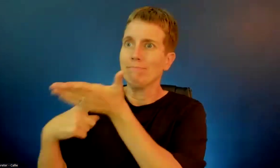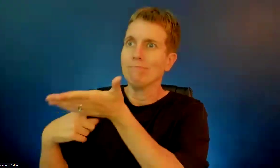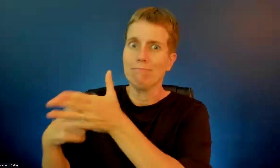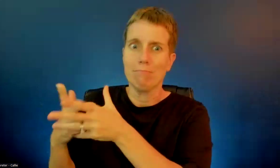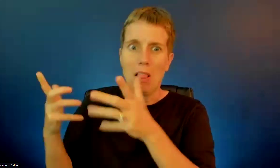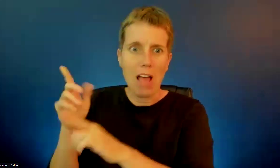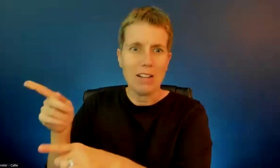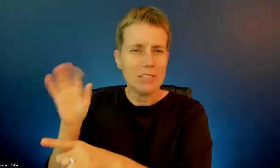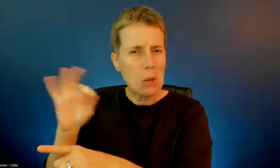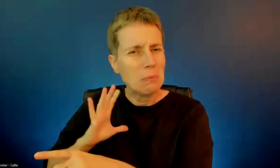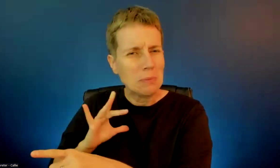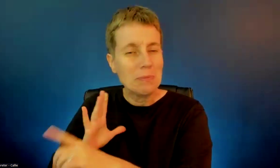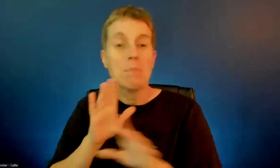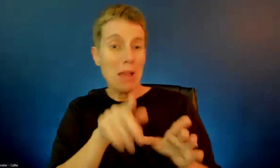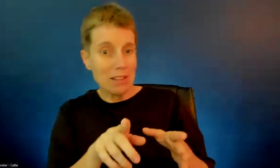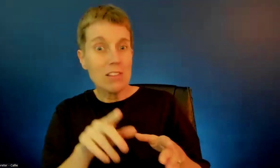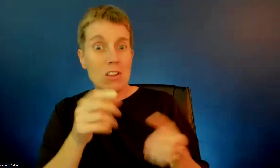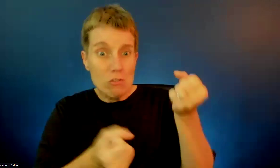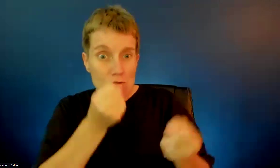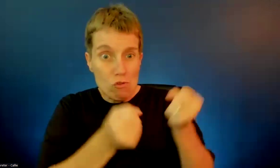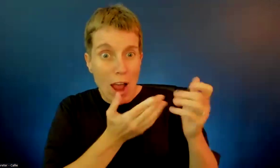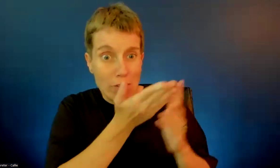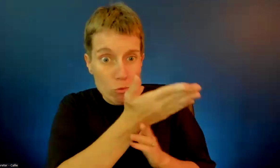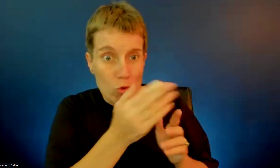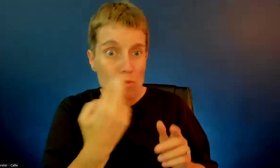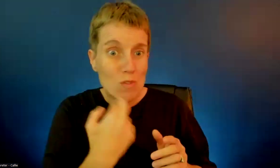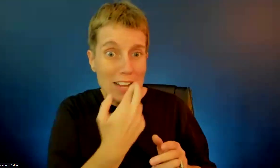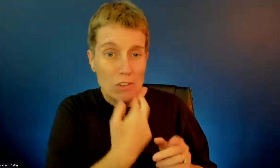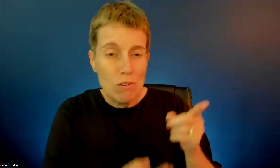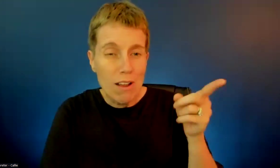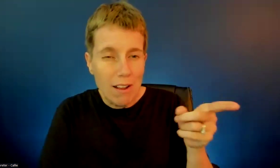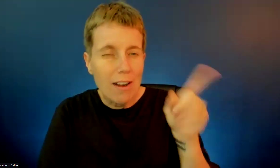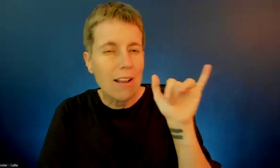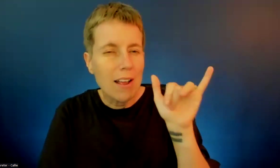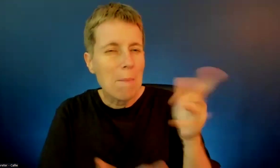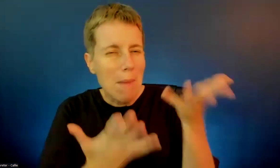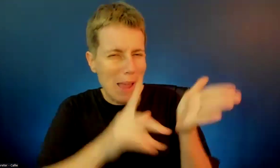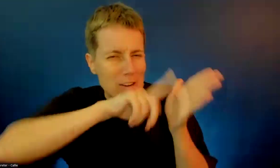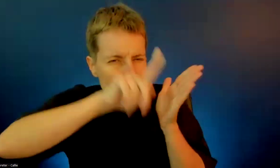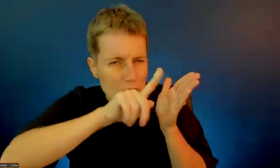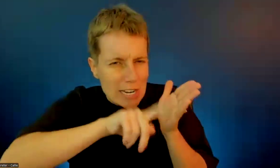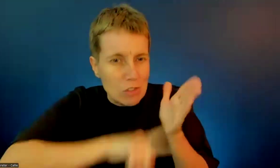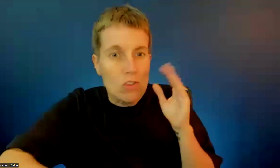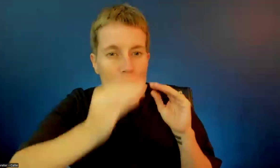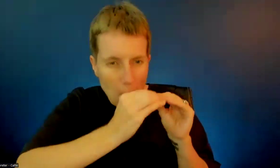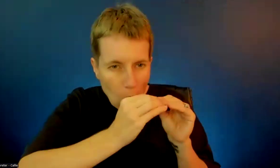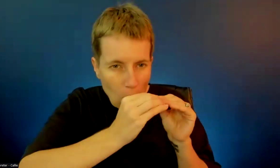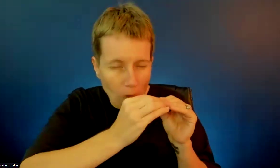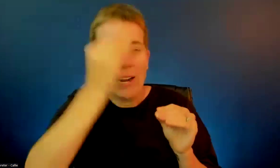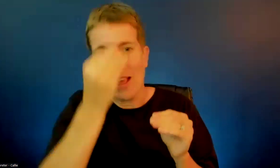So sometimes we just need to find out. I'll get back to you on that as soon as I figure that part out.